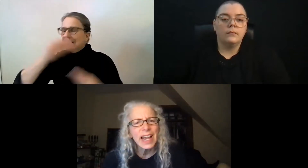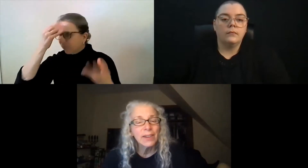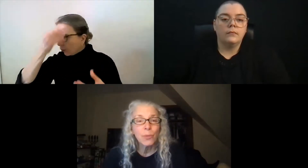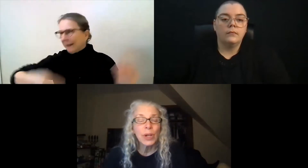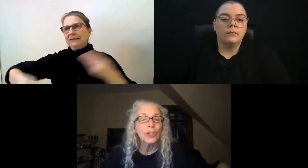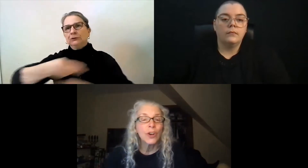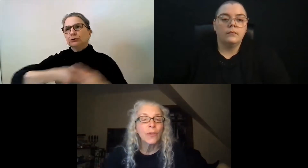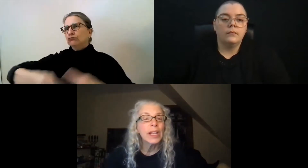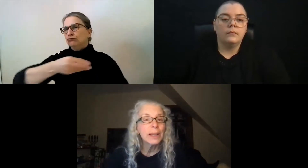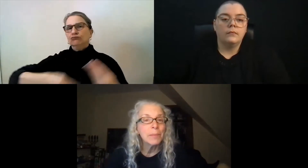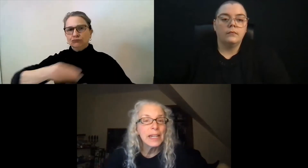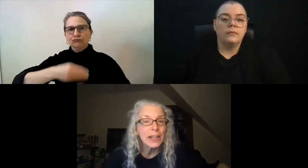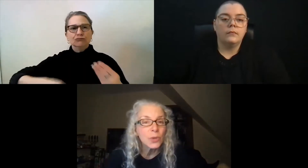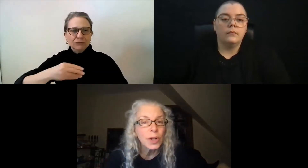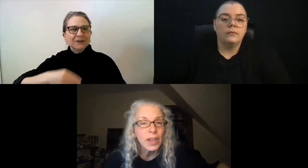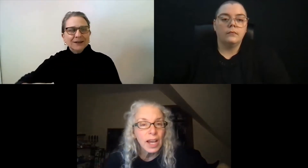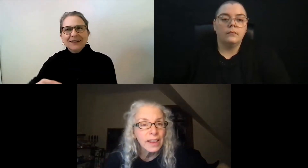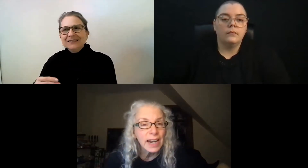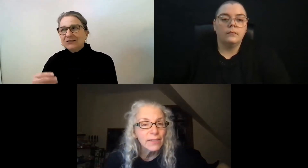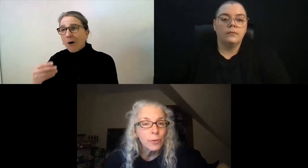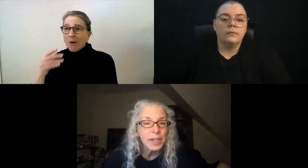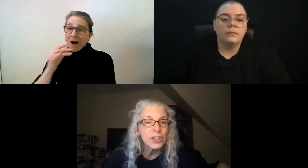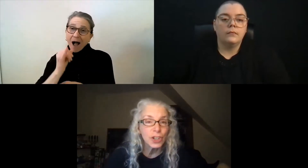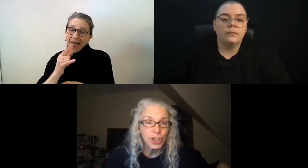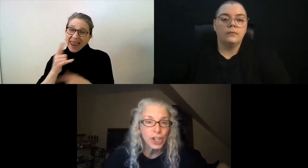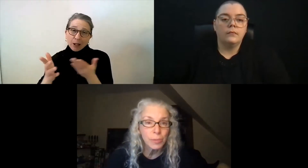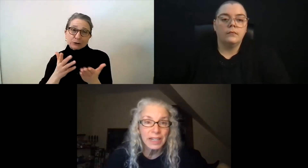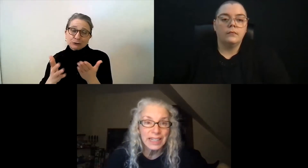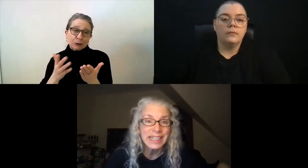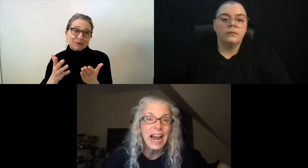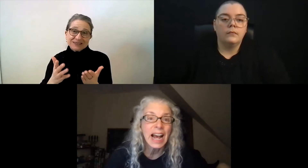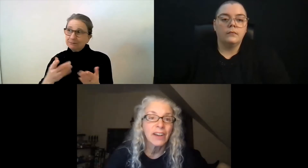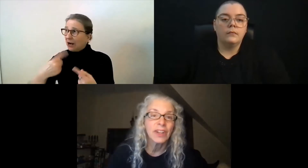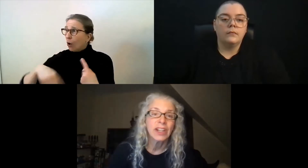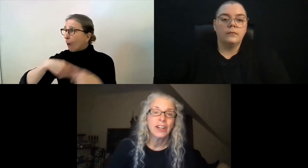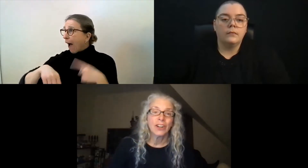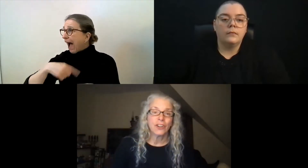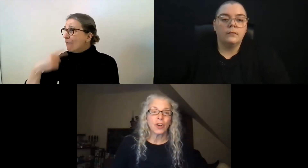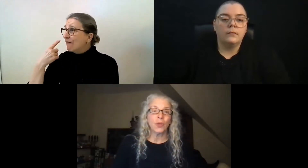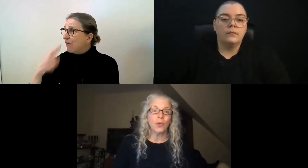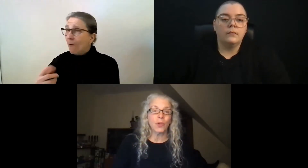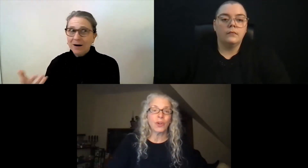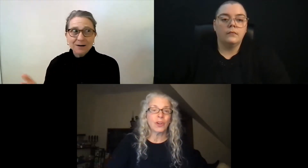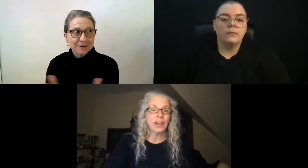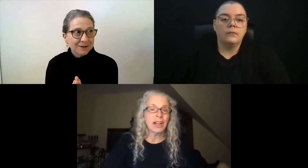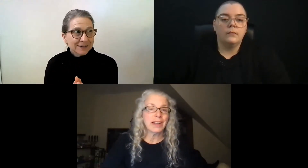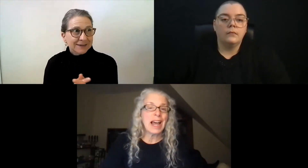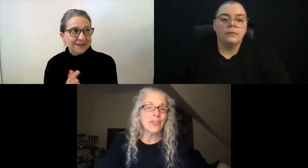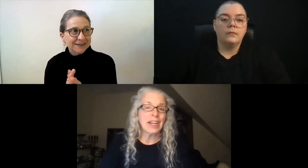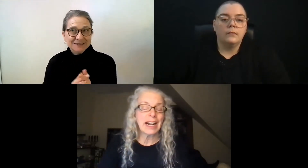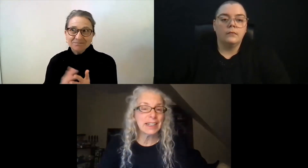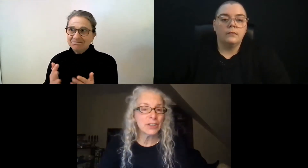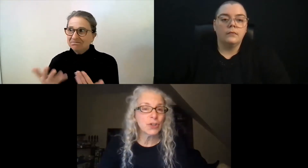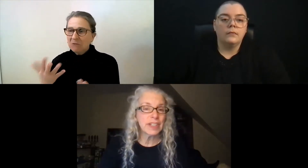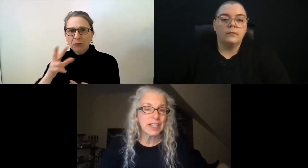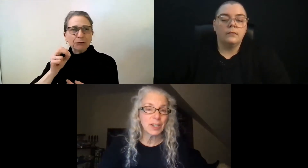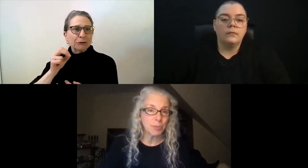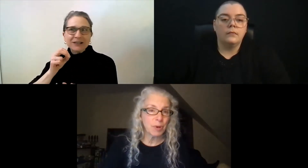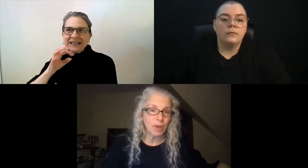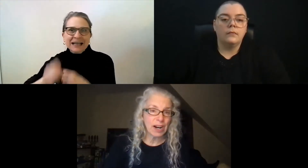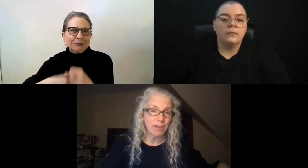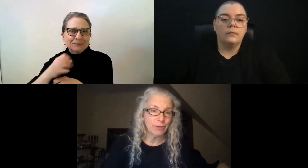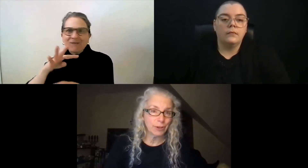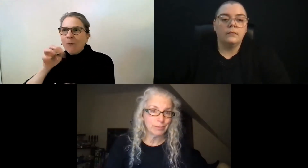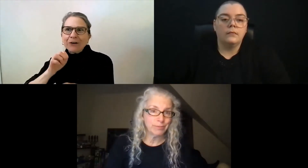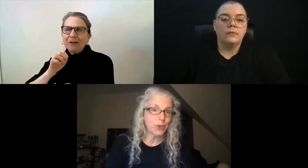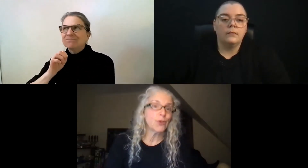this. And we also have weekly meetings where a lot of that information is shared among the staff. So now that IL Services has